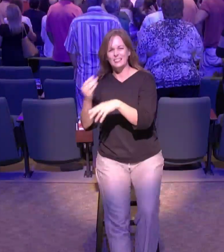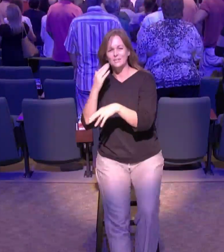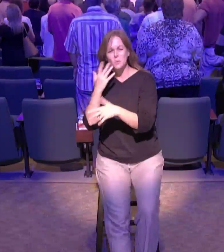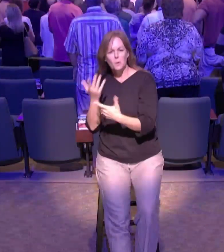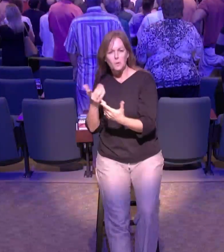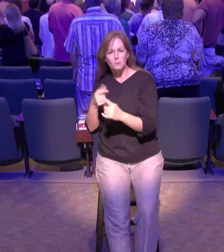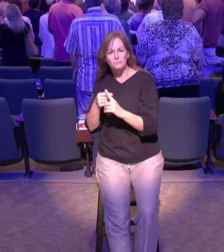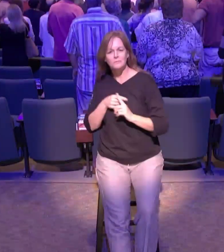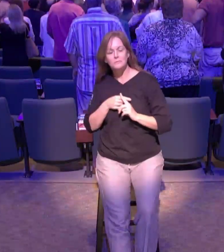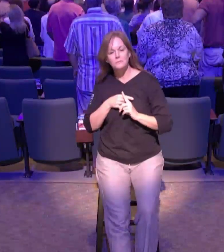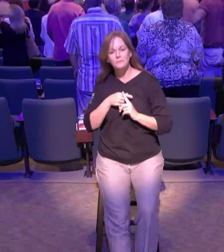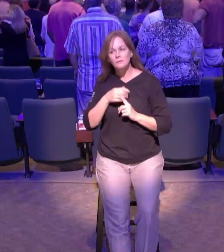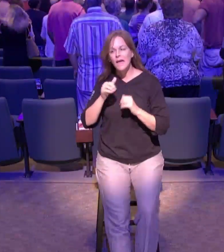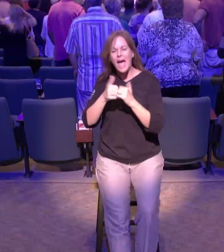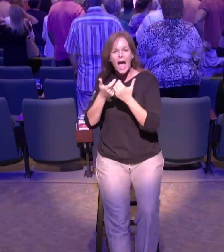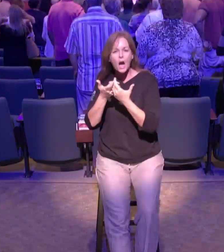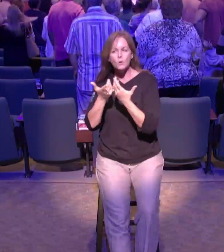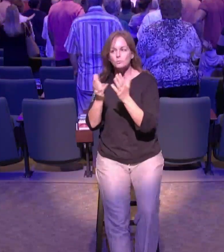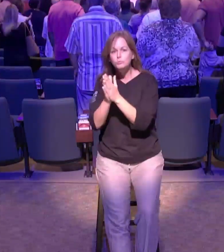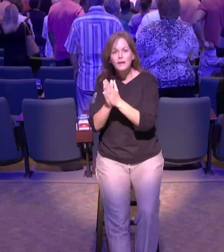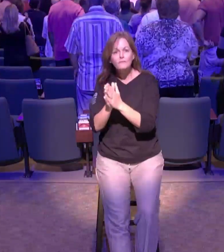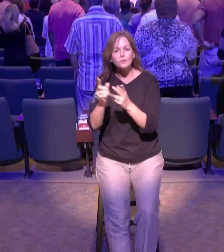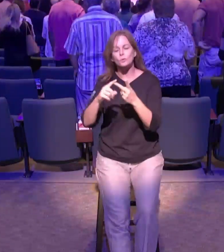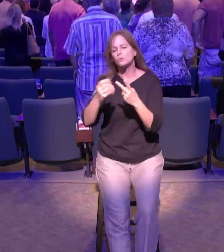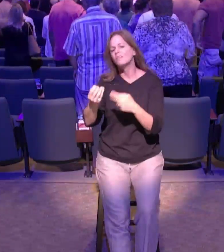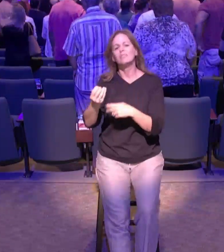god's doing have a blessed week in jesus name happy memorial day